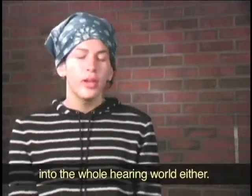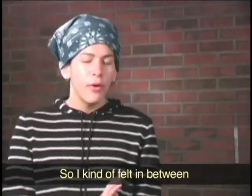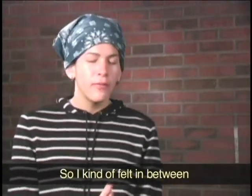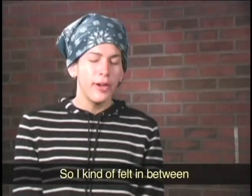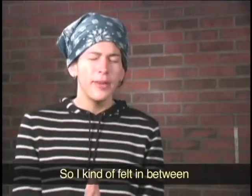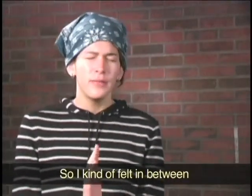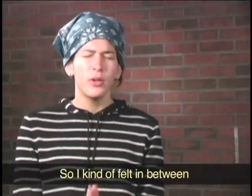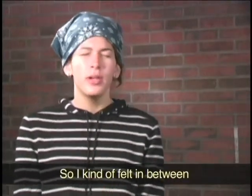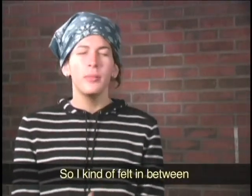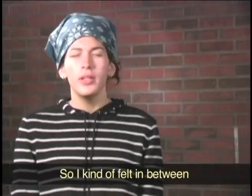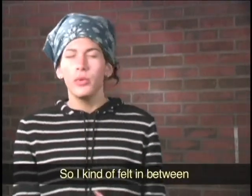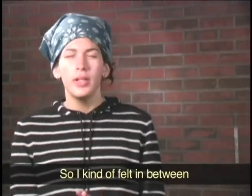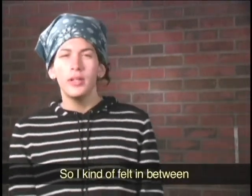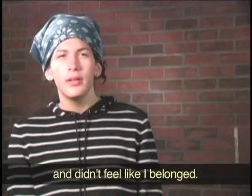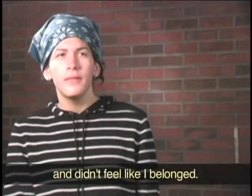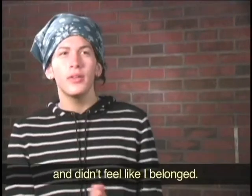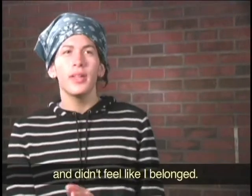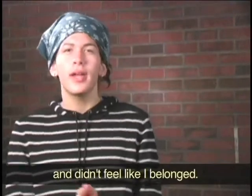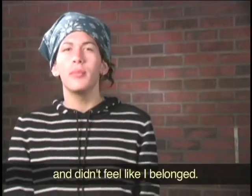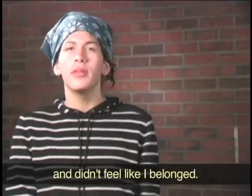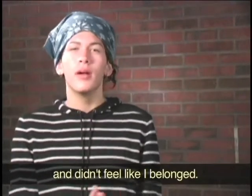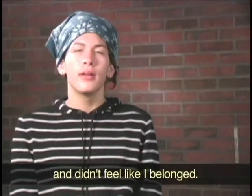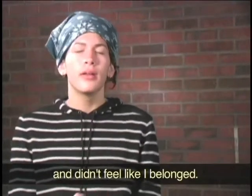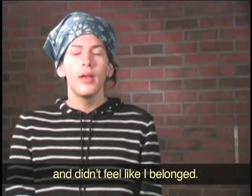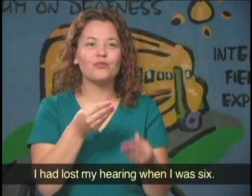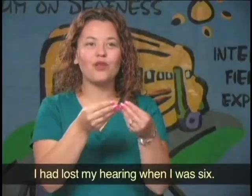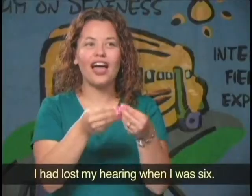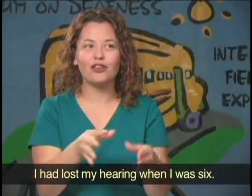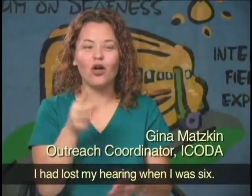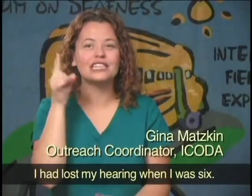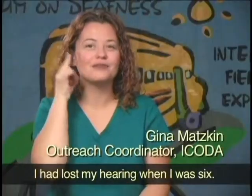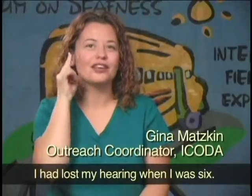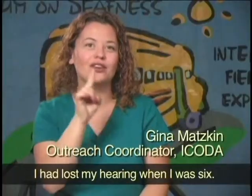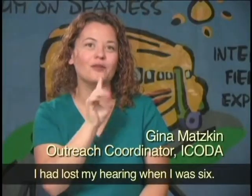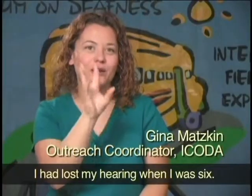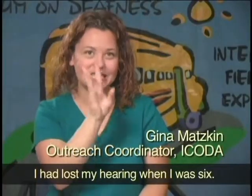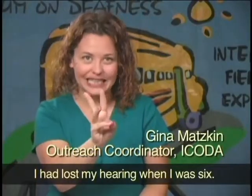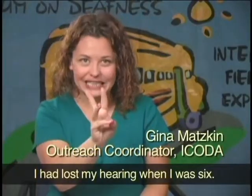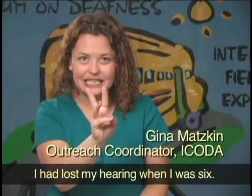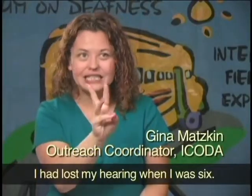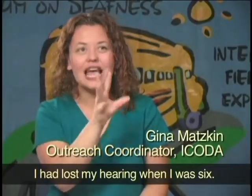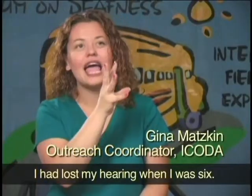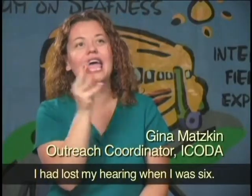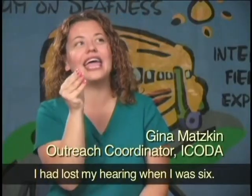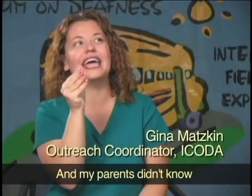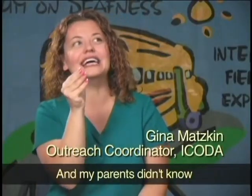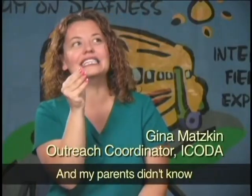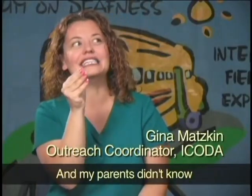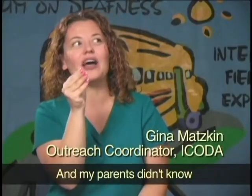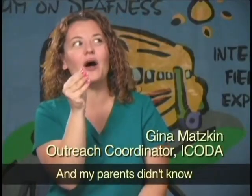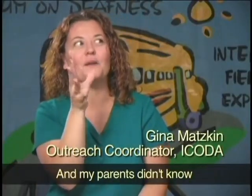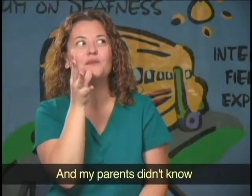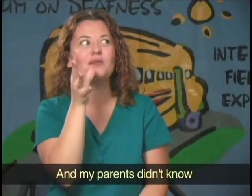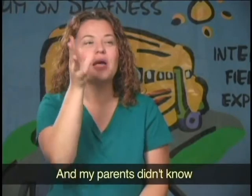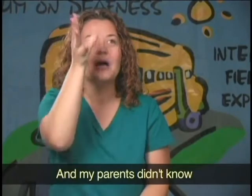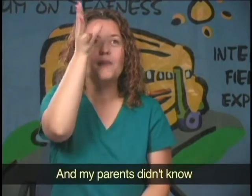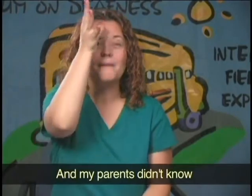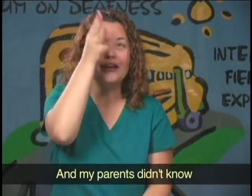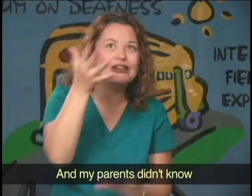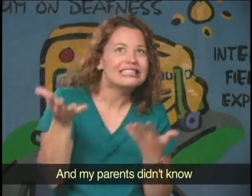I kind of felt in between and didn't feel like I belonged. I had lost my hearing when I was six and my parents